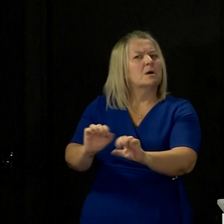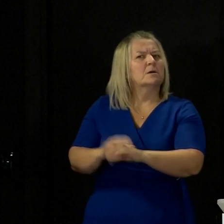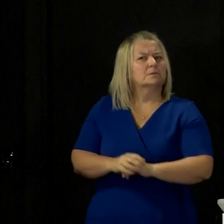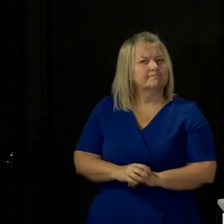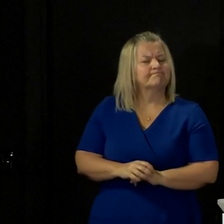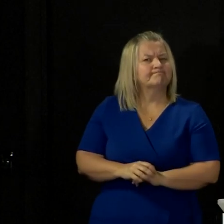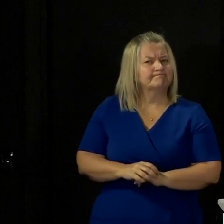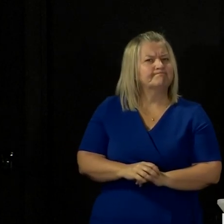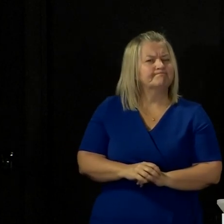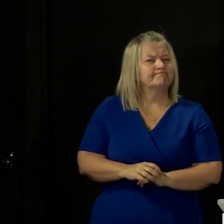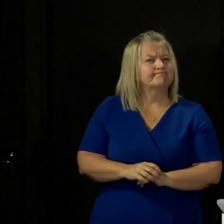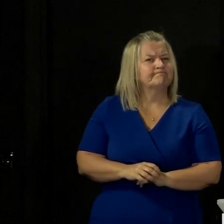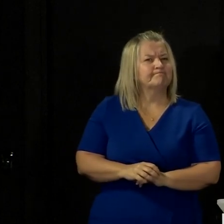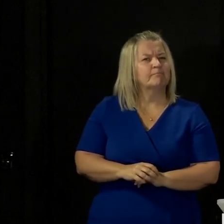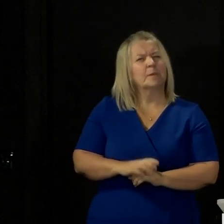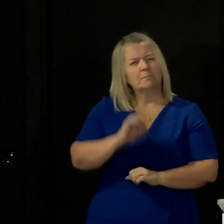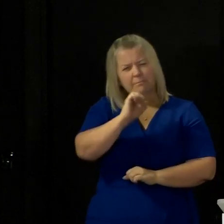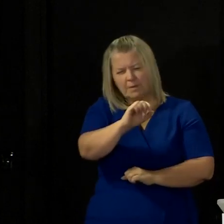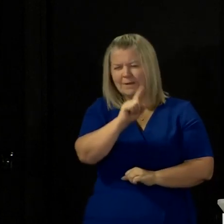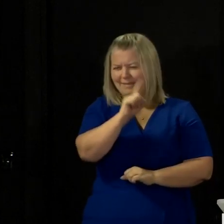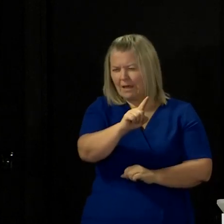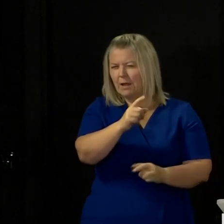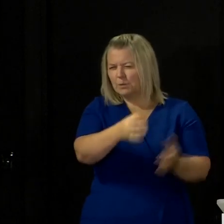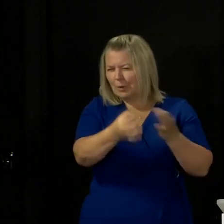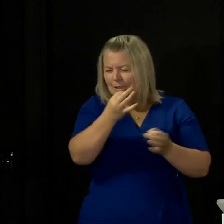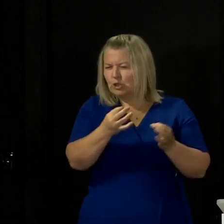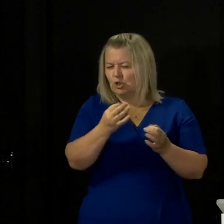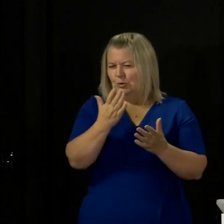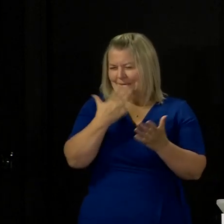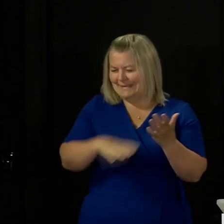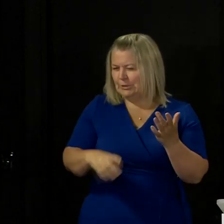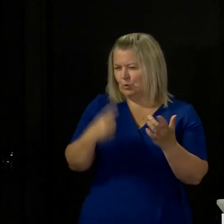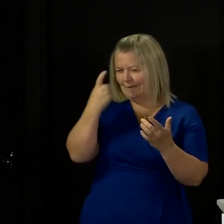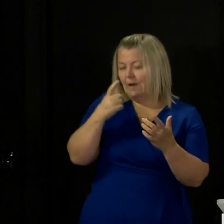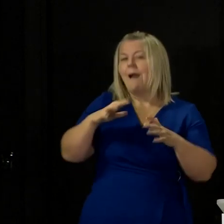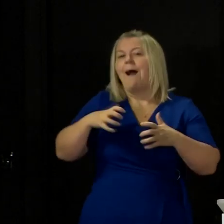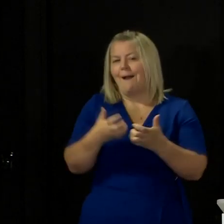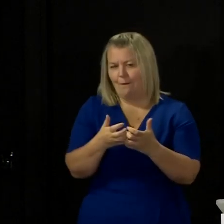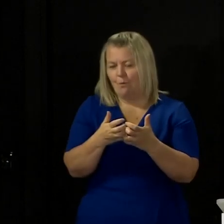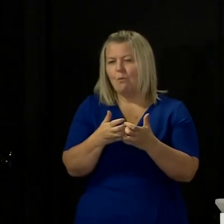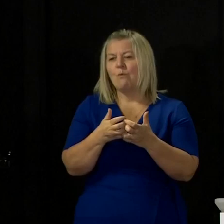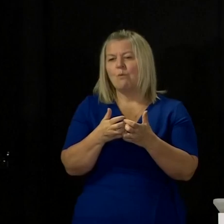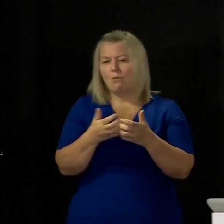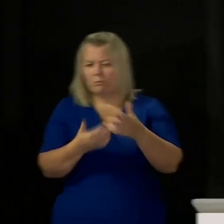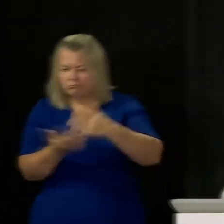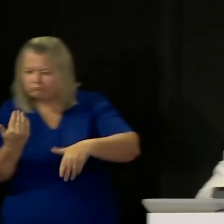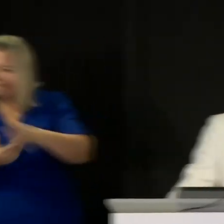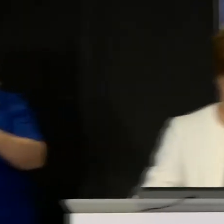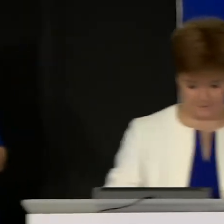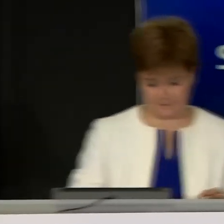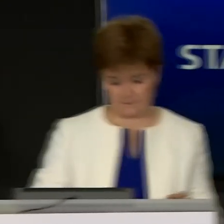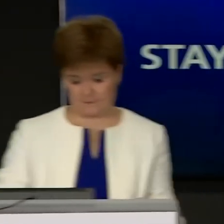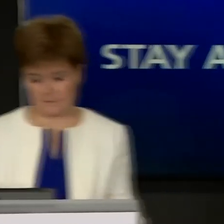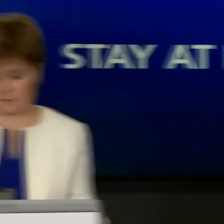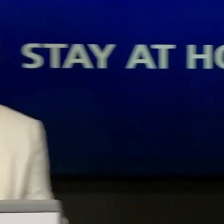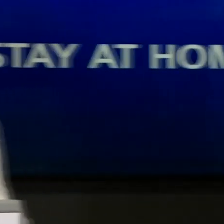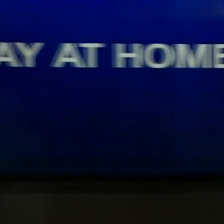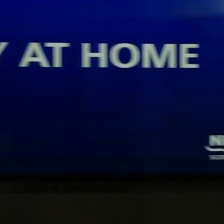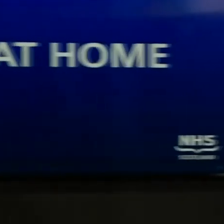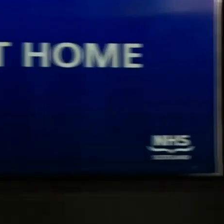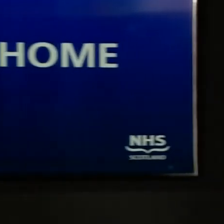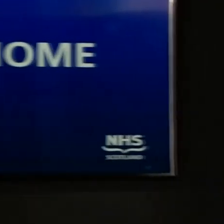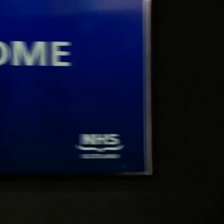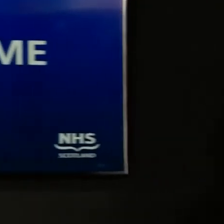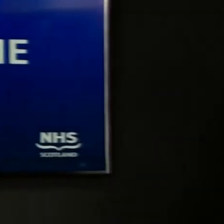underlying the question you've raised require us to think very carefully about how we would move forward in the future. Jean do you want to add to that? The only thing